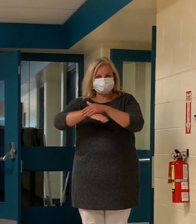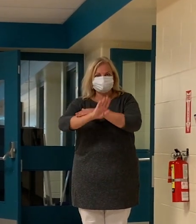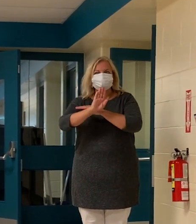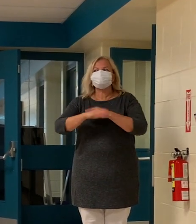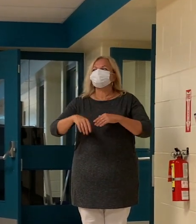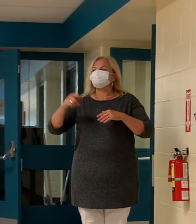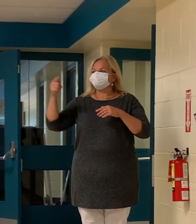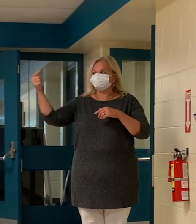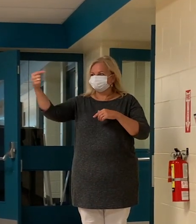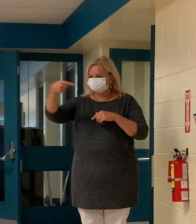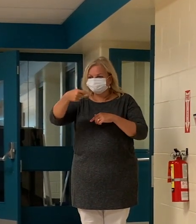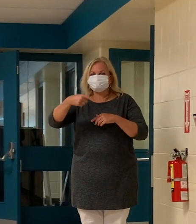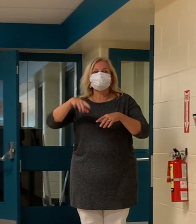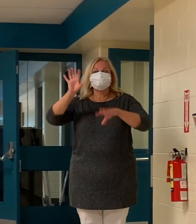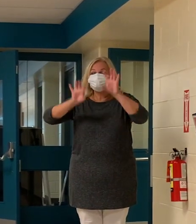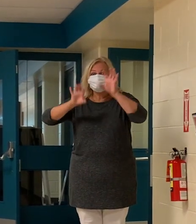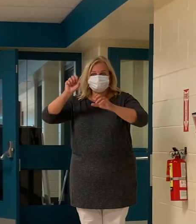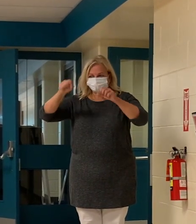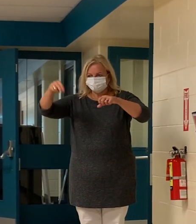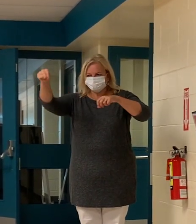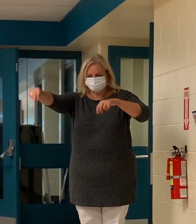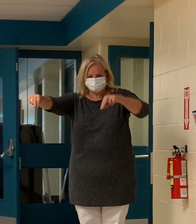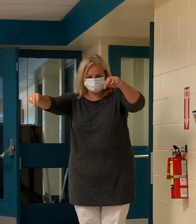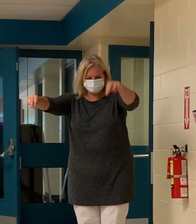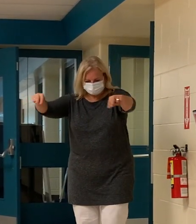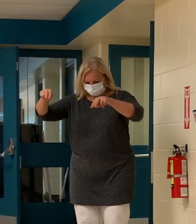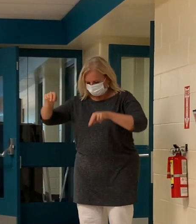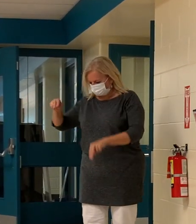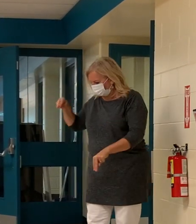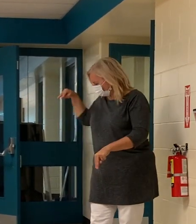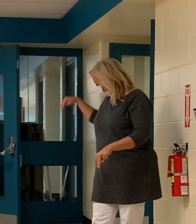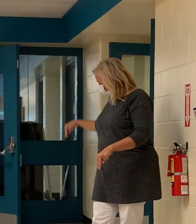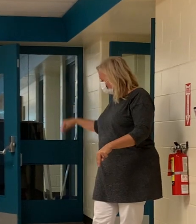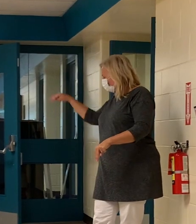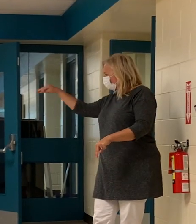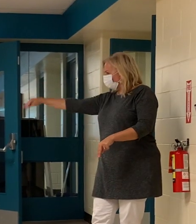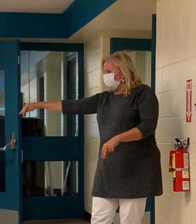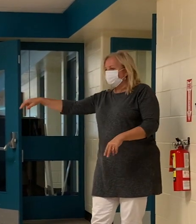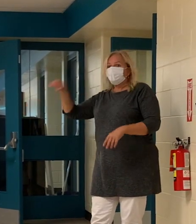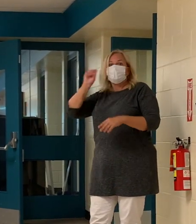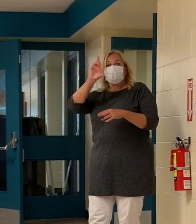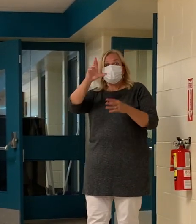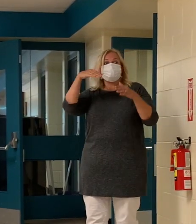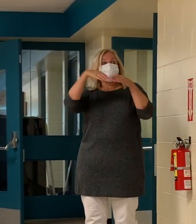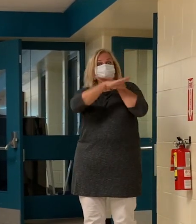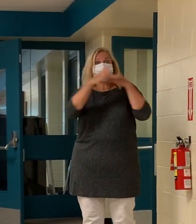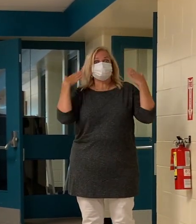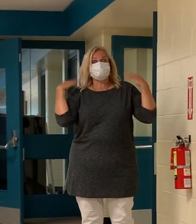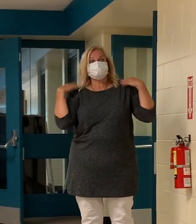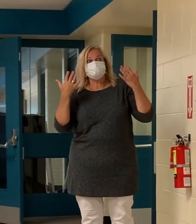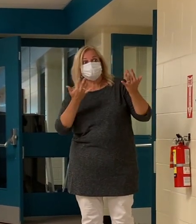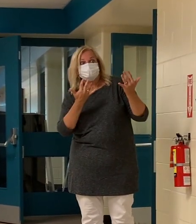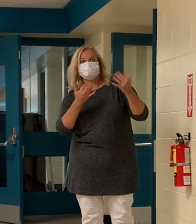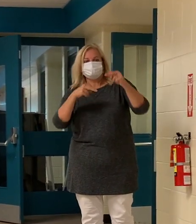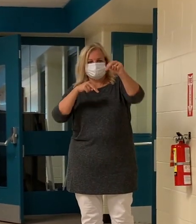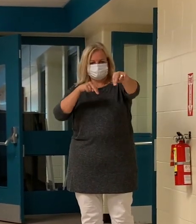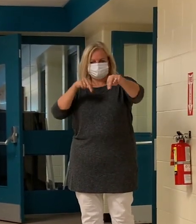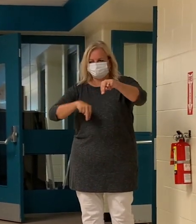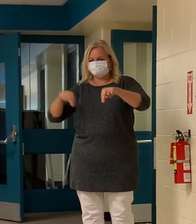Middle year and senior year students will enter through the side entrance and there are marked X's on the floor that show where they can stand